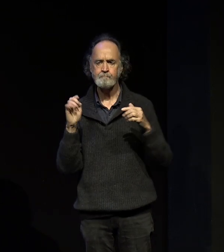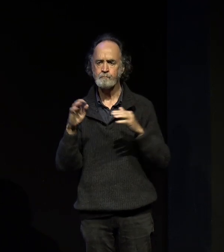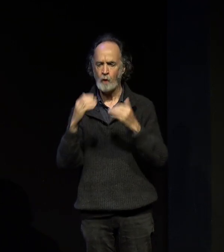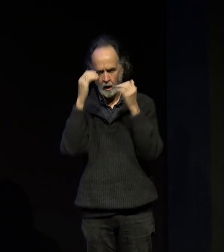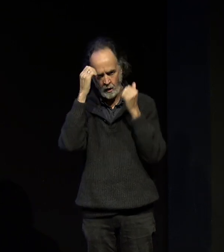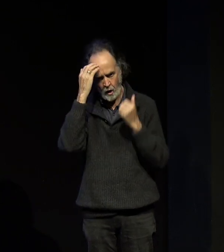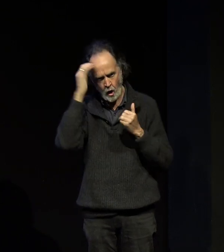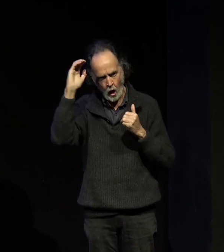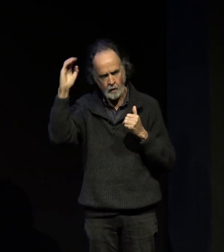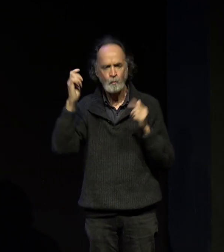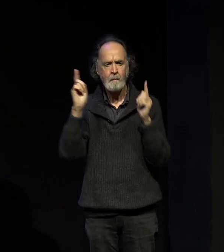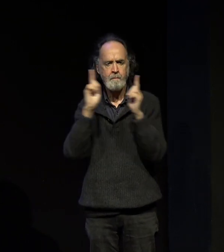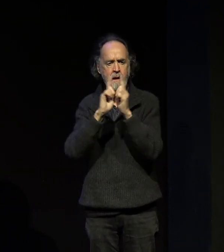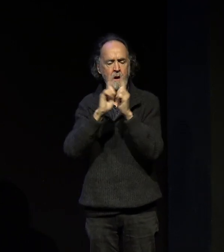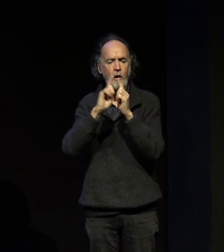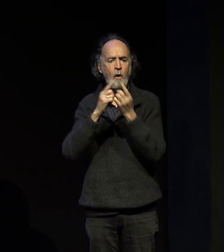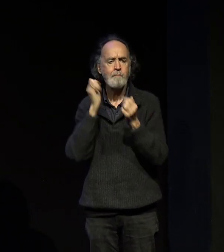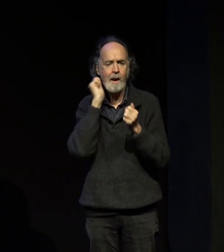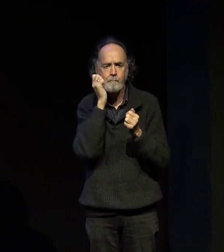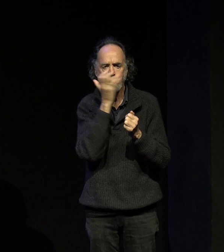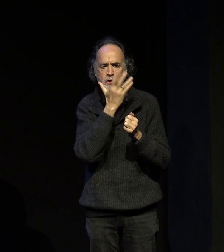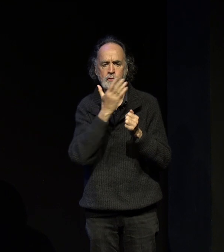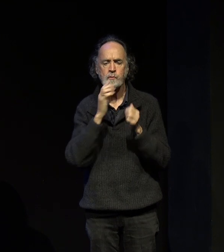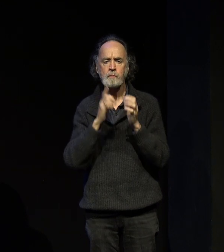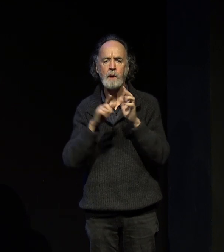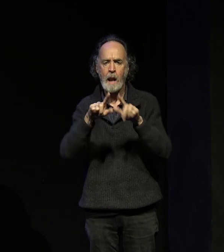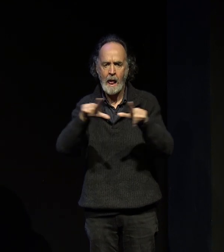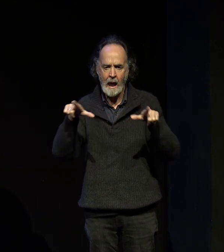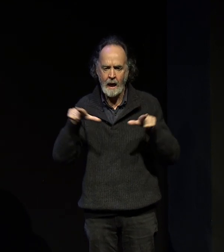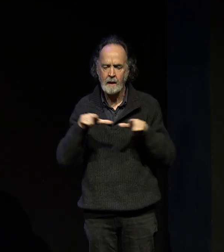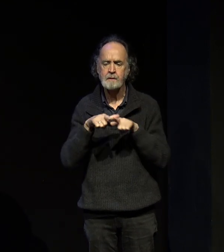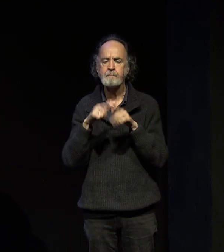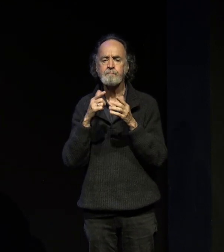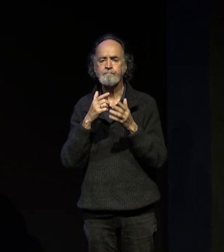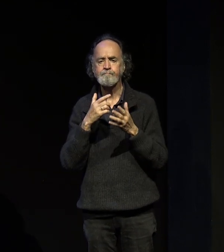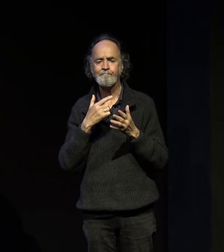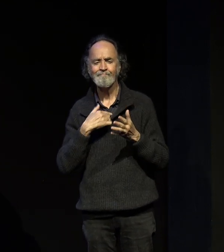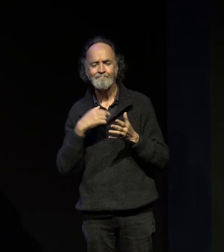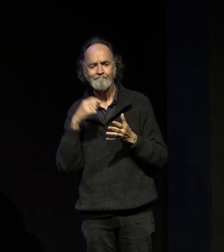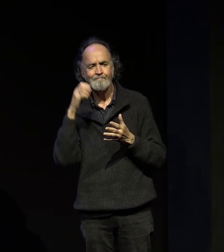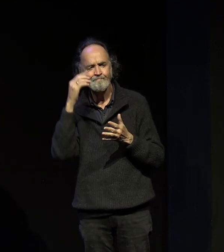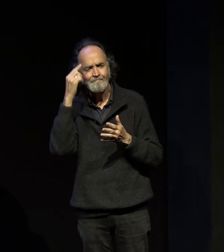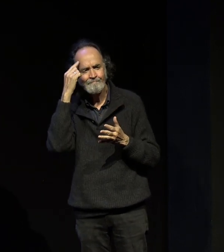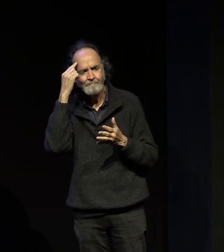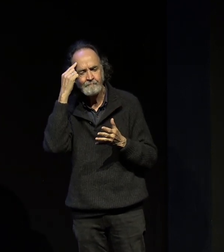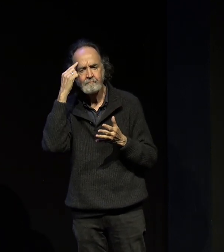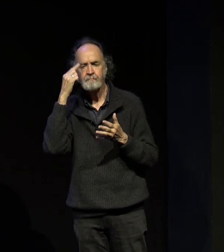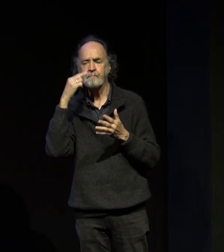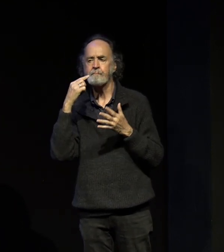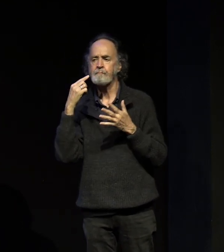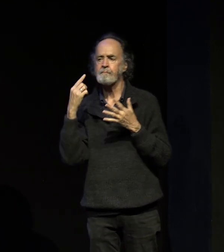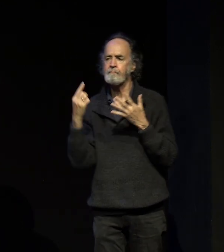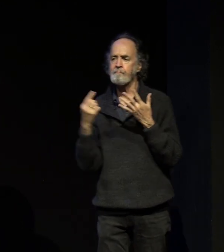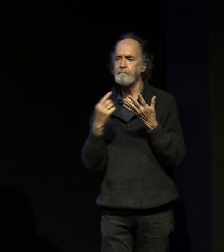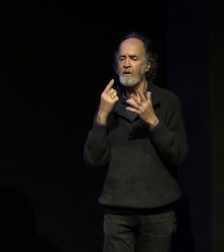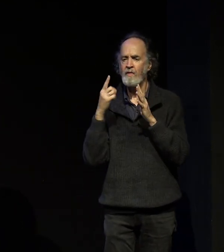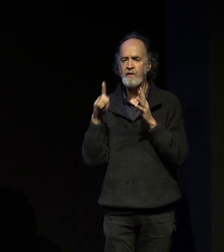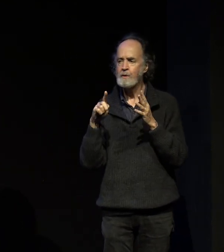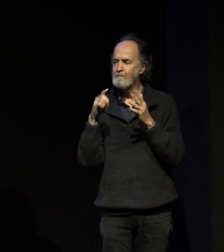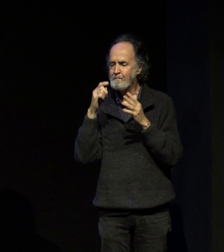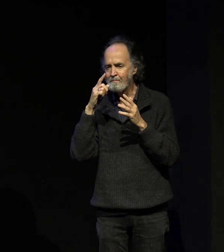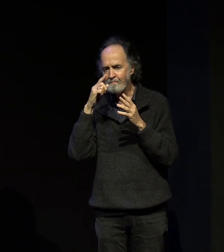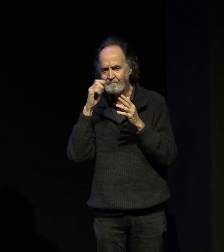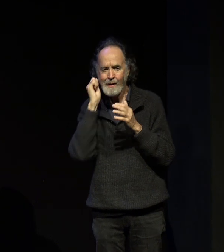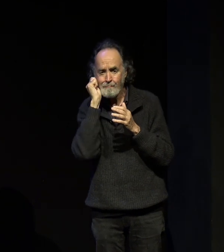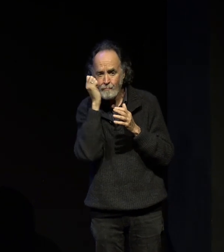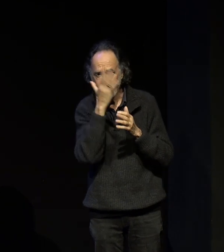and my mind is always drawn to our local Indigenous people